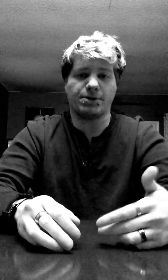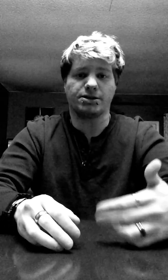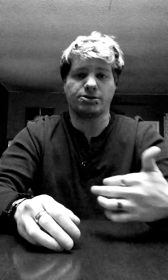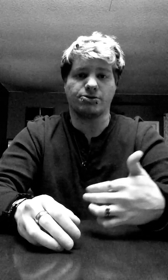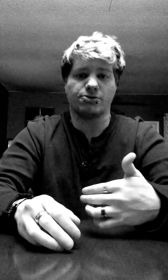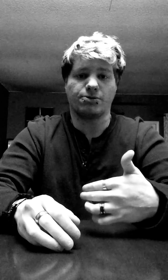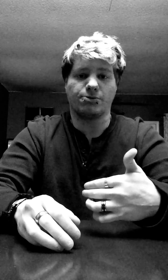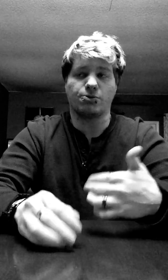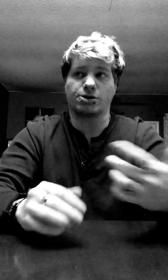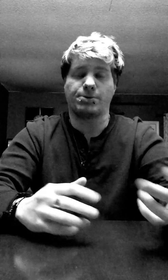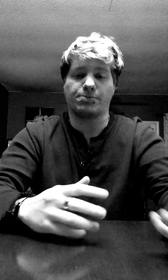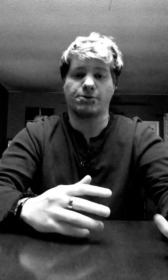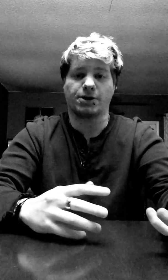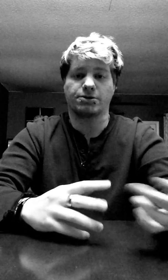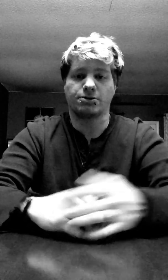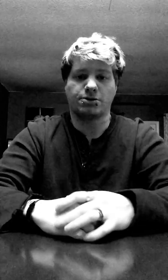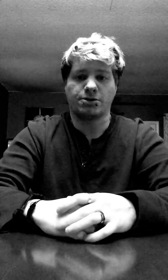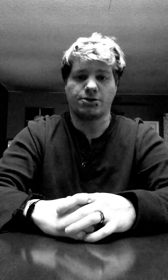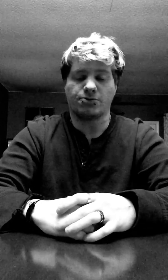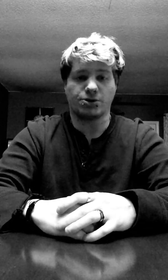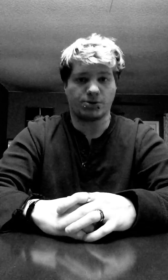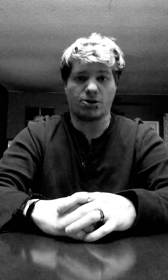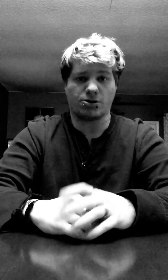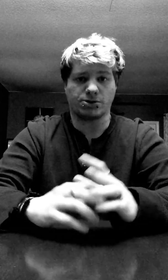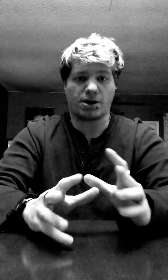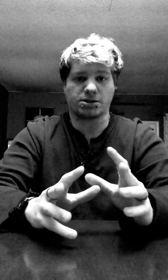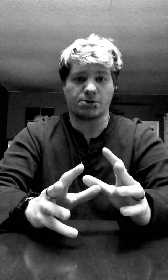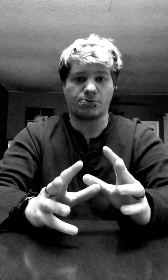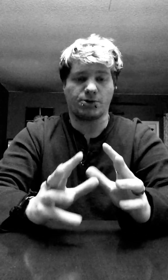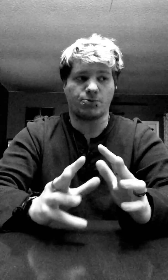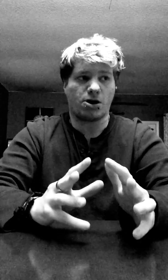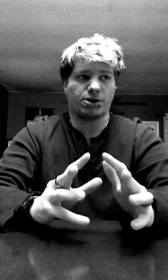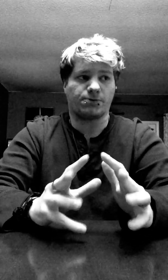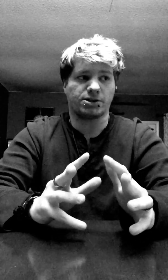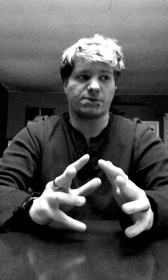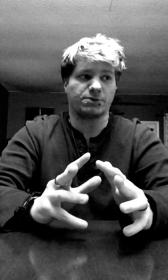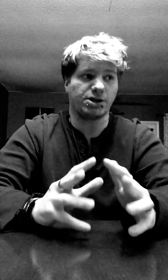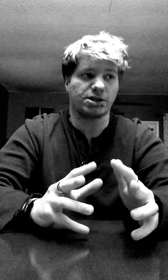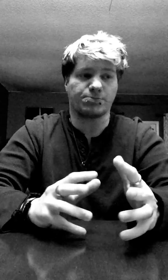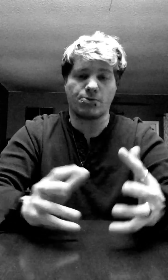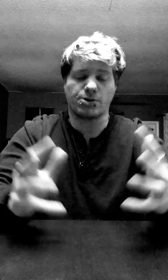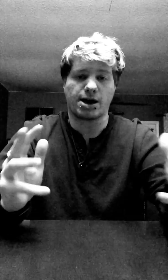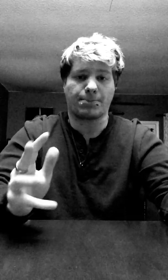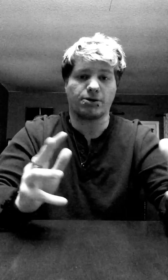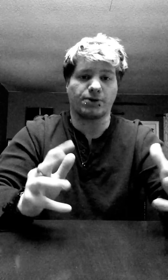means to work to be perfect, which we all know is impossible. We can walk in the footsteps of Jesus, but we're not perfect.